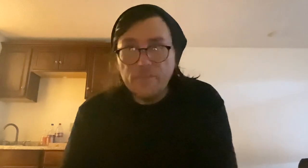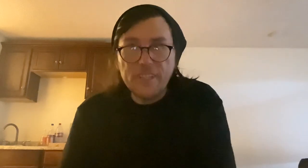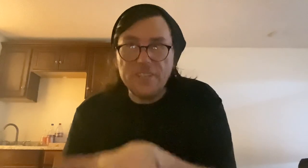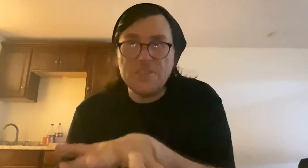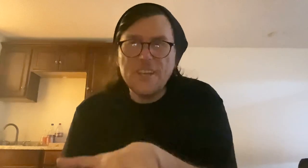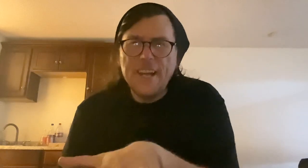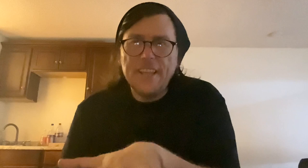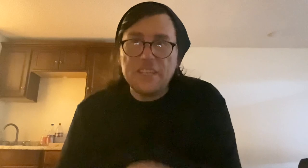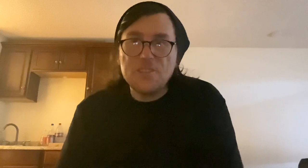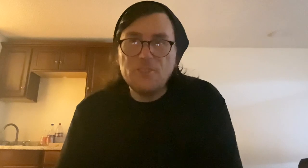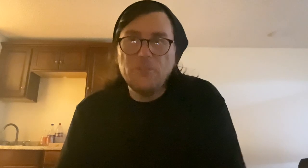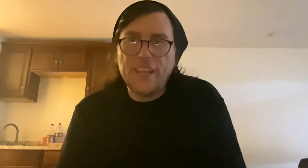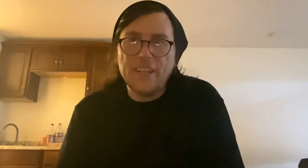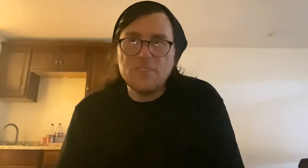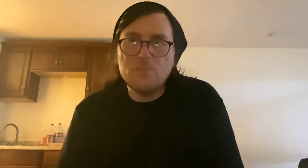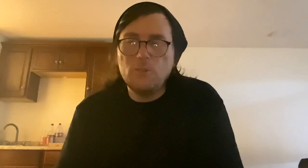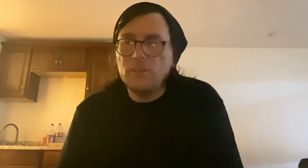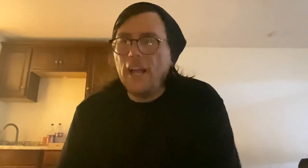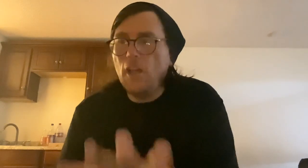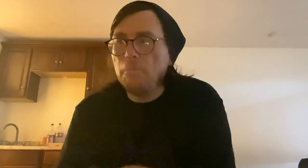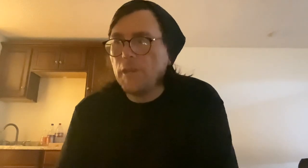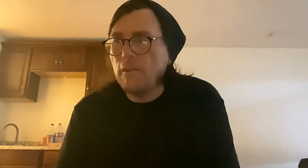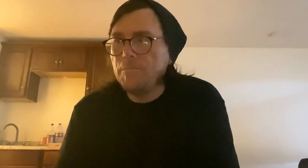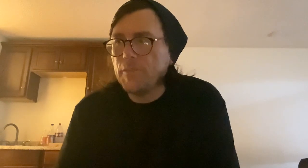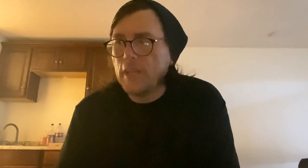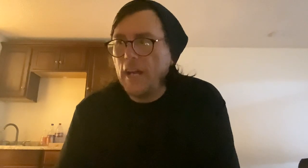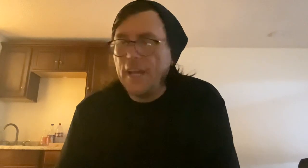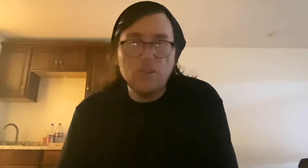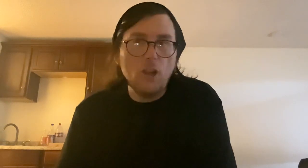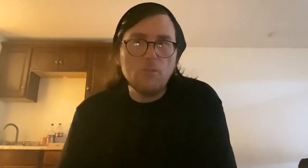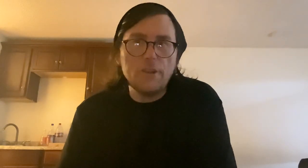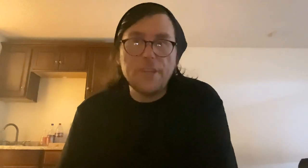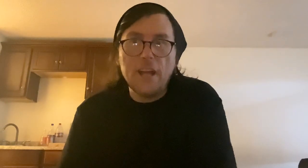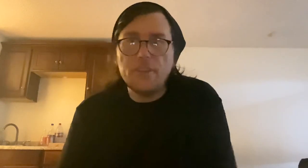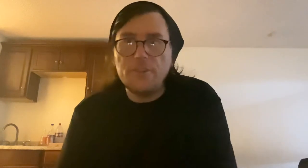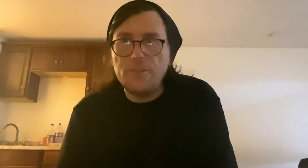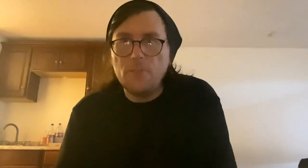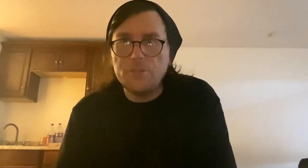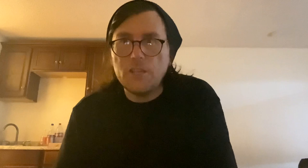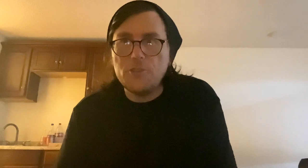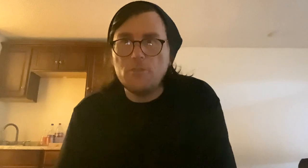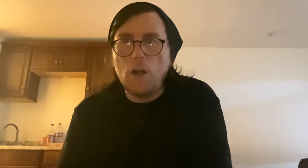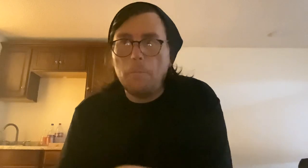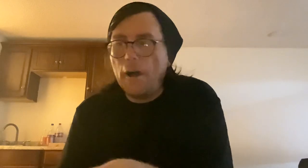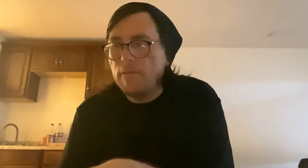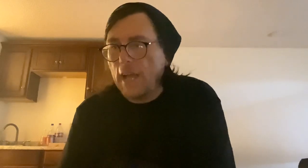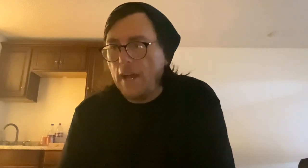Because these little things will help you in the long run. Yeah, it will teach you about how